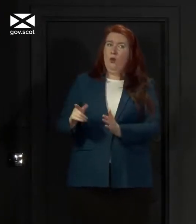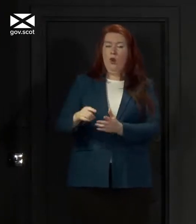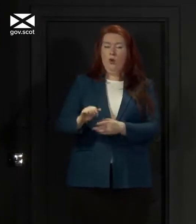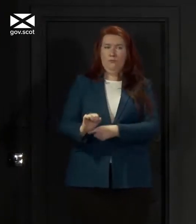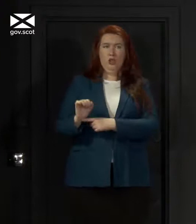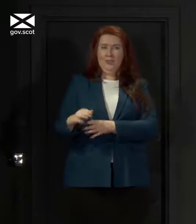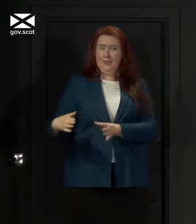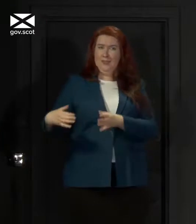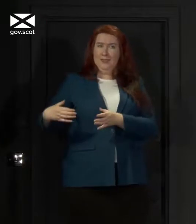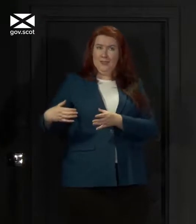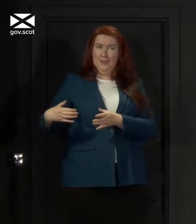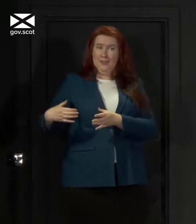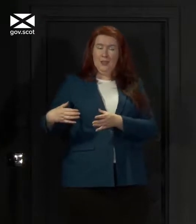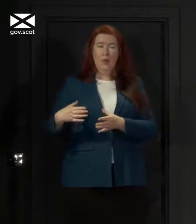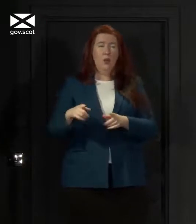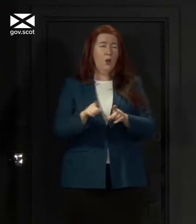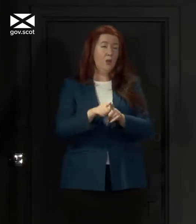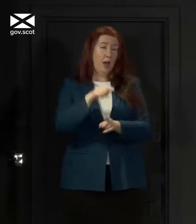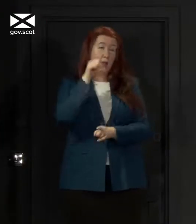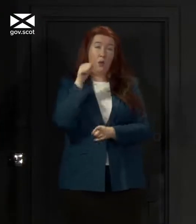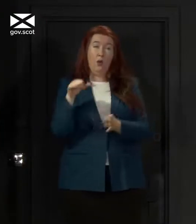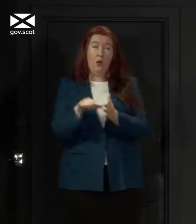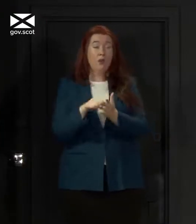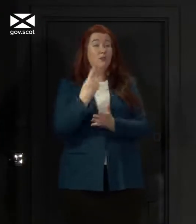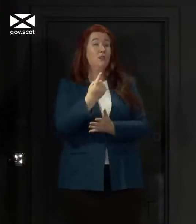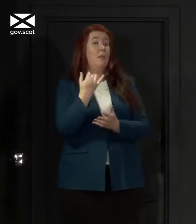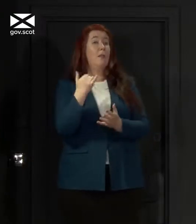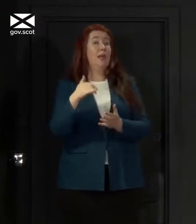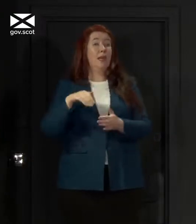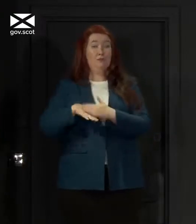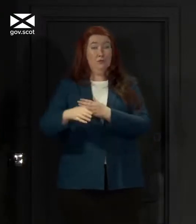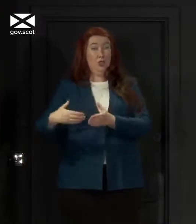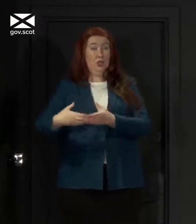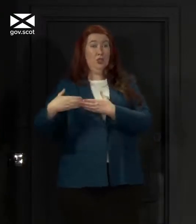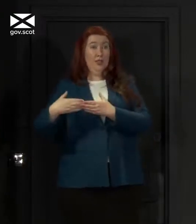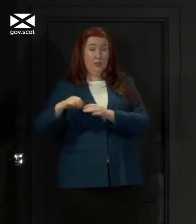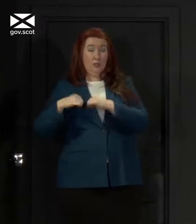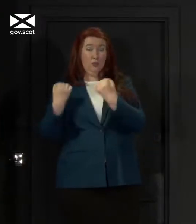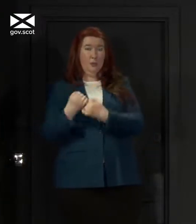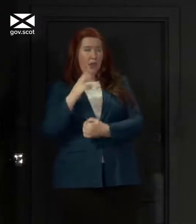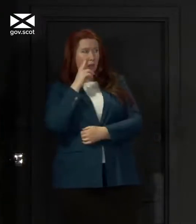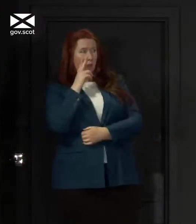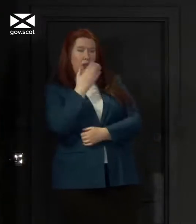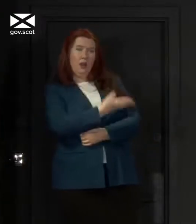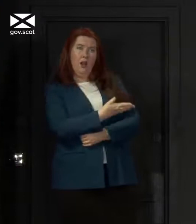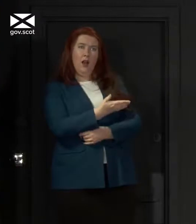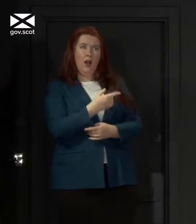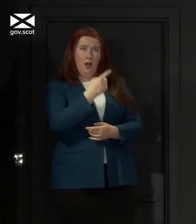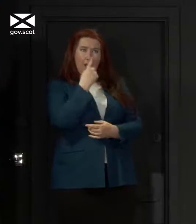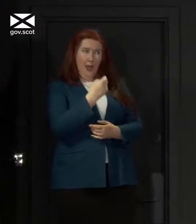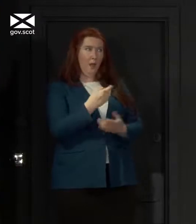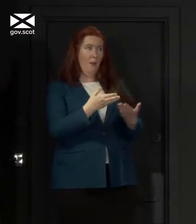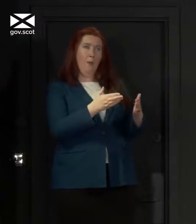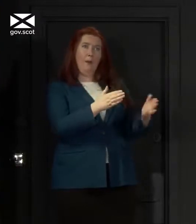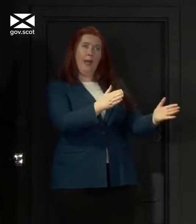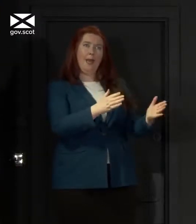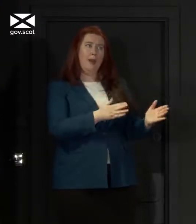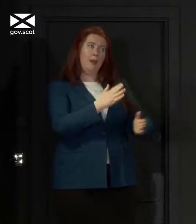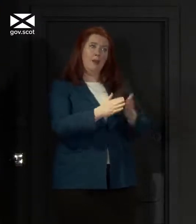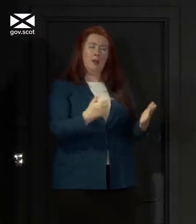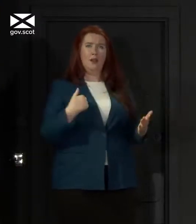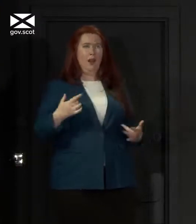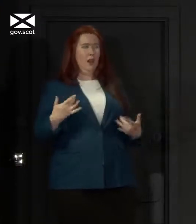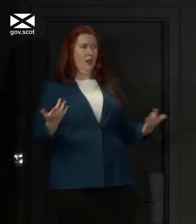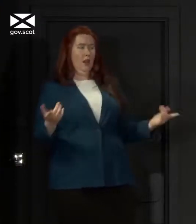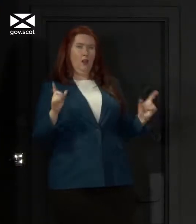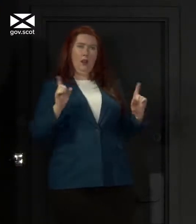that it is tough for you to see restrictions being eased on those who are less at risk, and that you want clarity